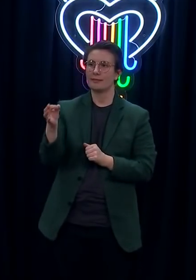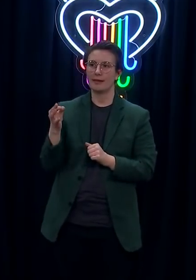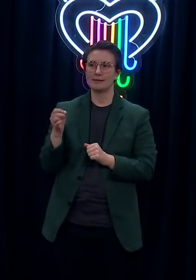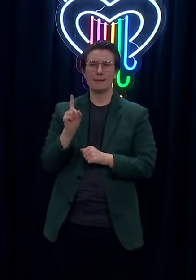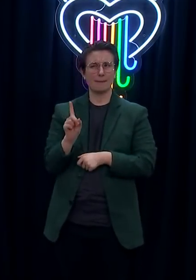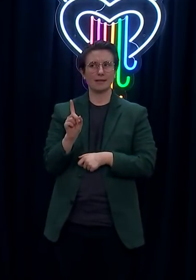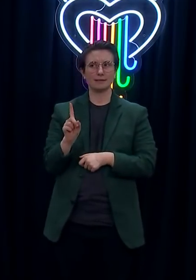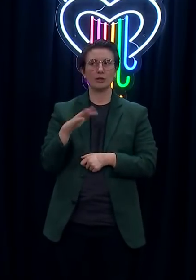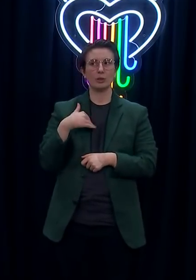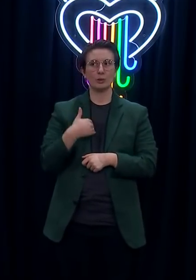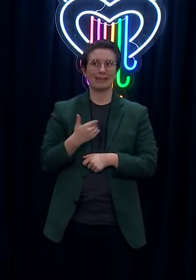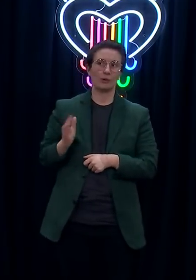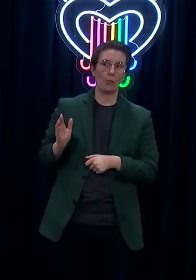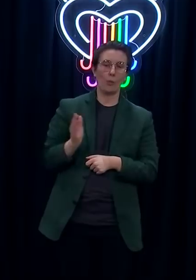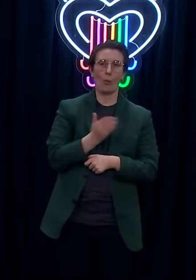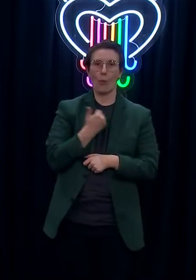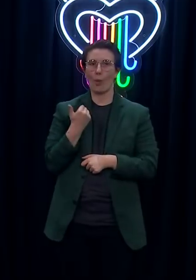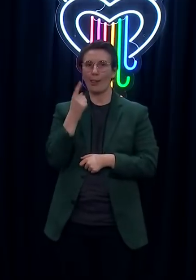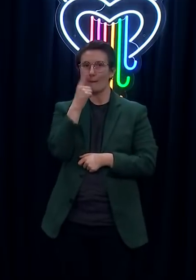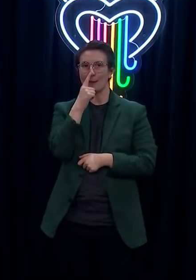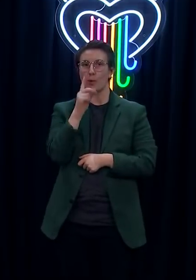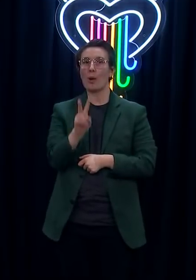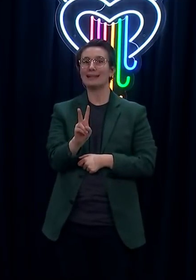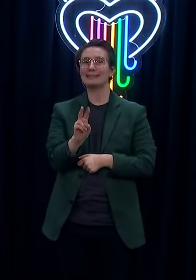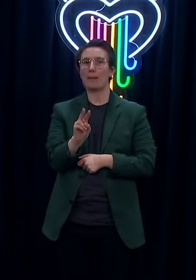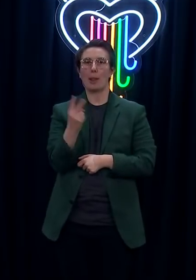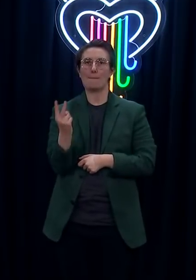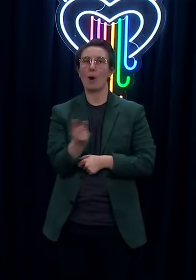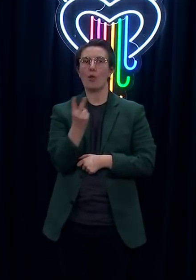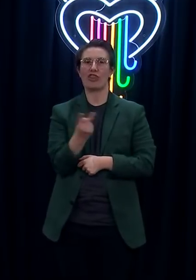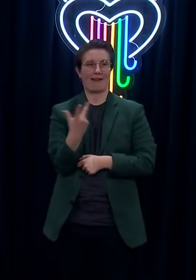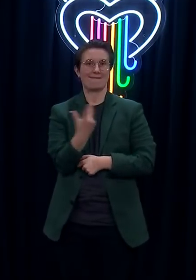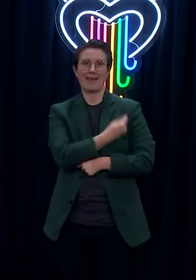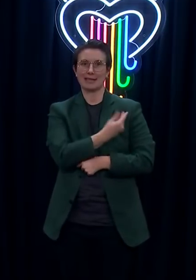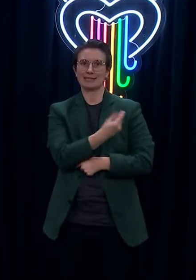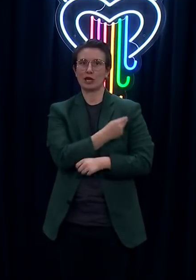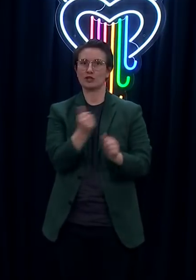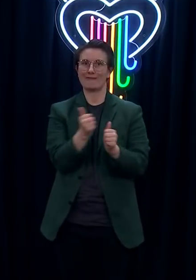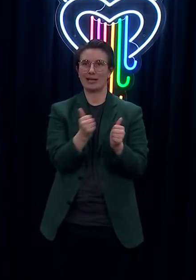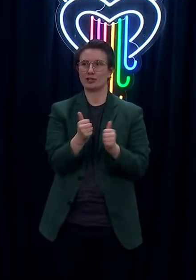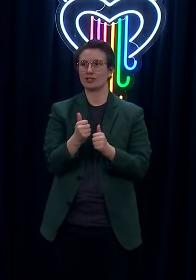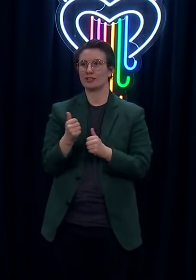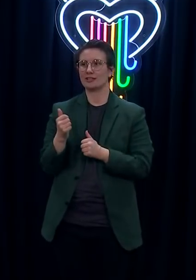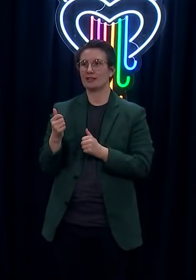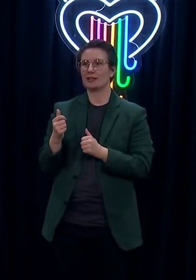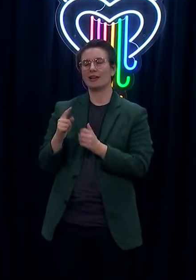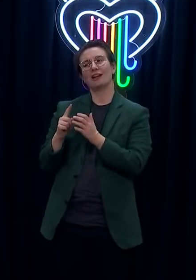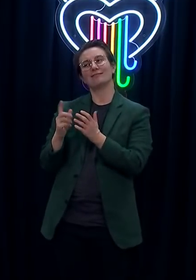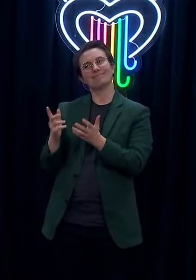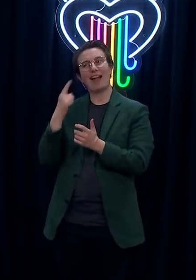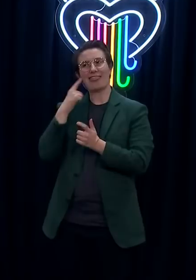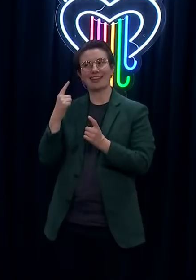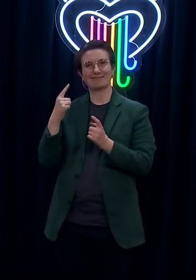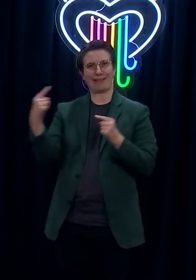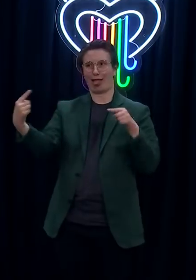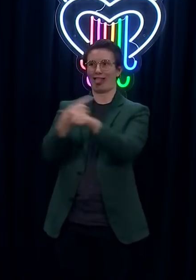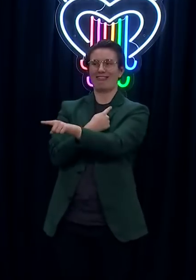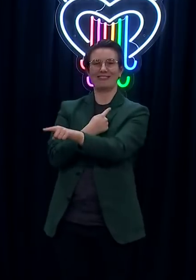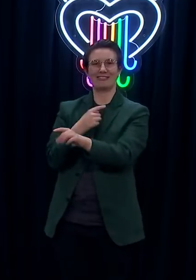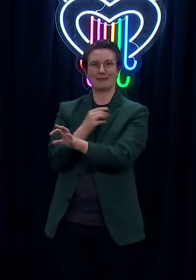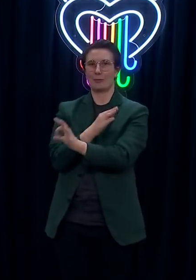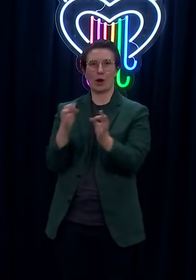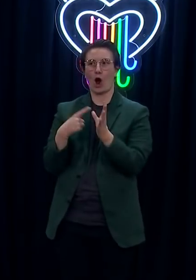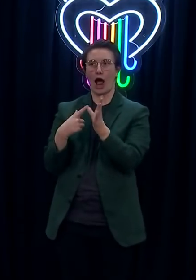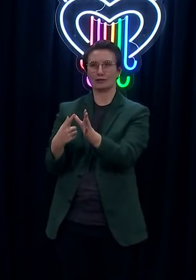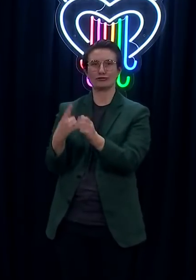vaxxed in order to not need to use a level three or four style lockdown? I think we're probably talking past each other a bit Jo. What I'm saying of course we are using level three and four